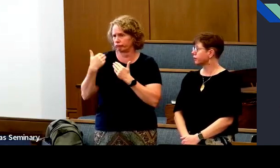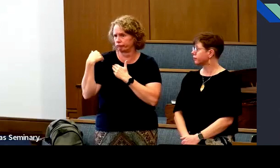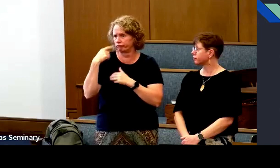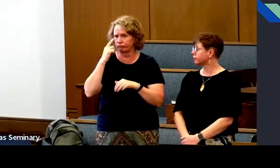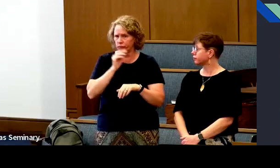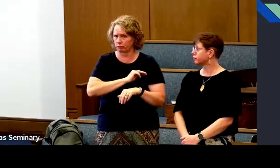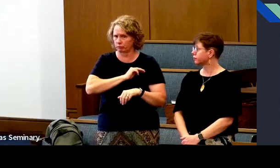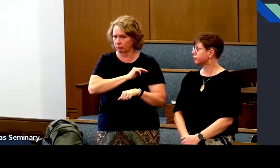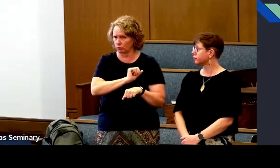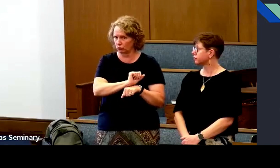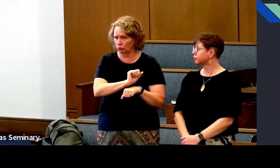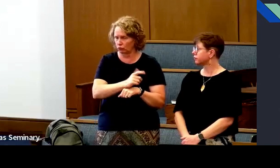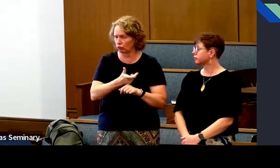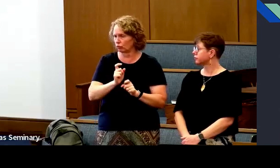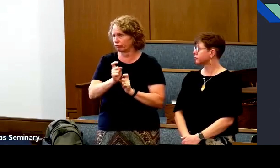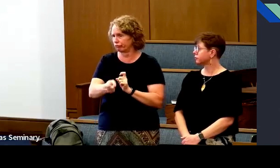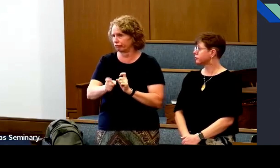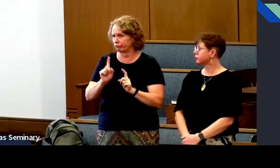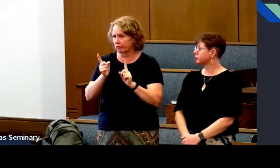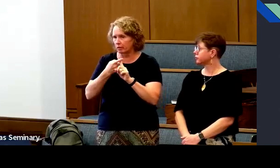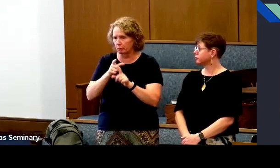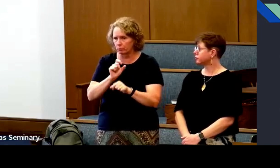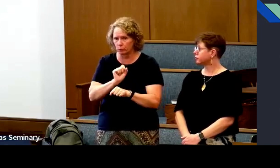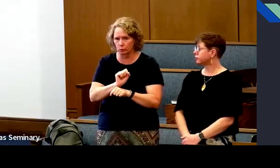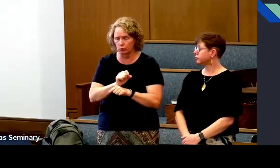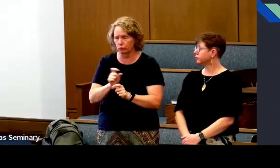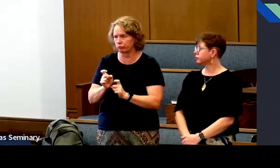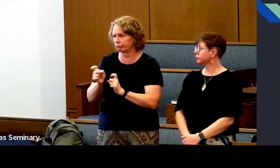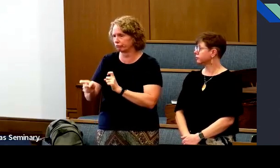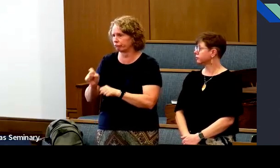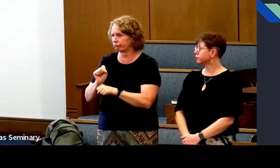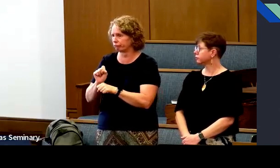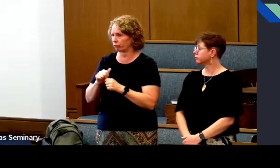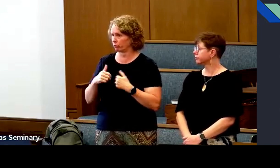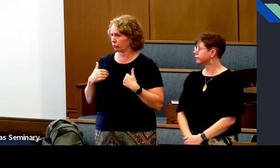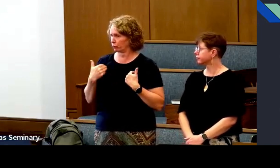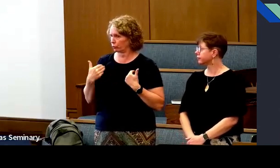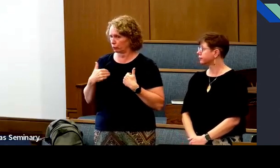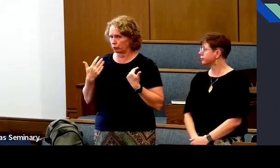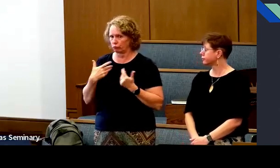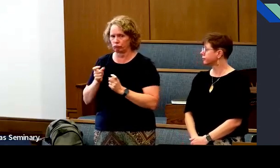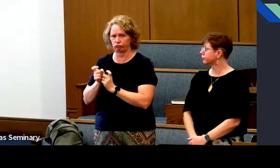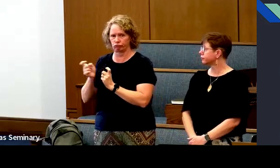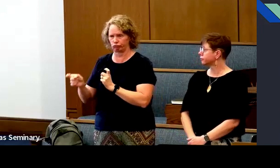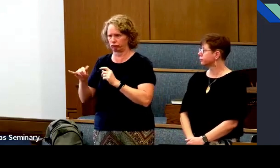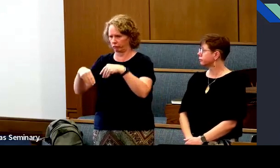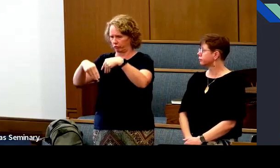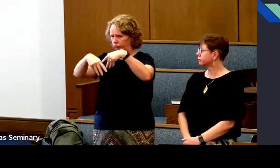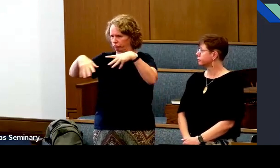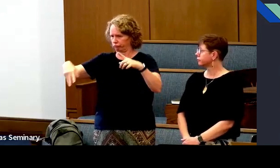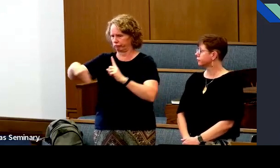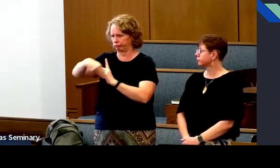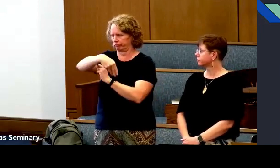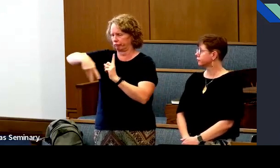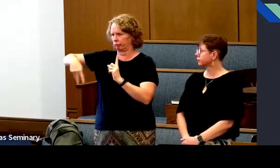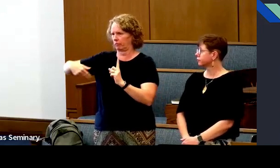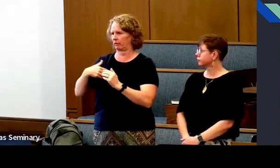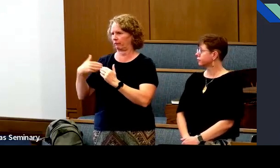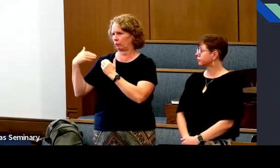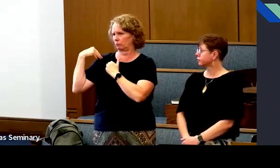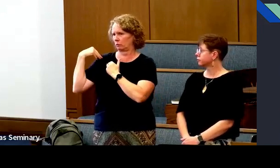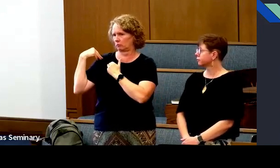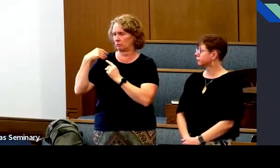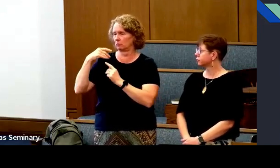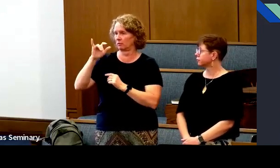The prophet gives keys for missionary work, temple work, for work with the youth to